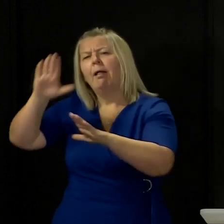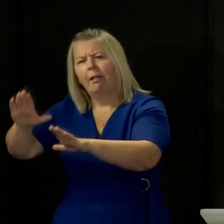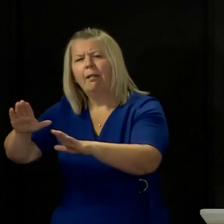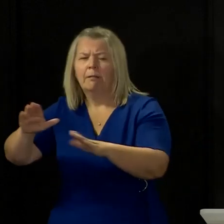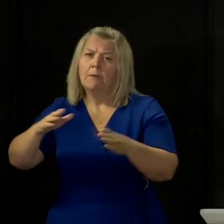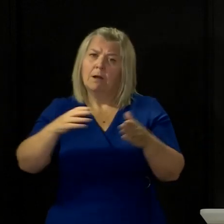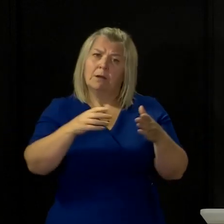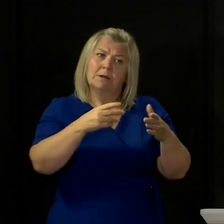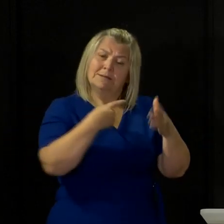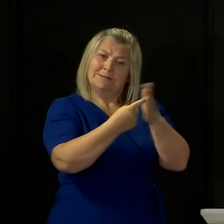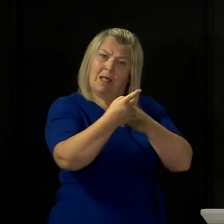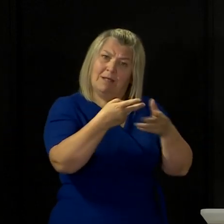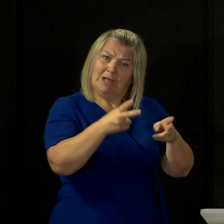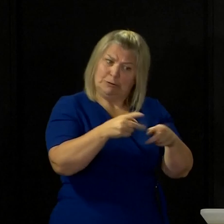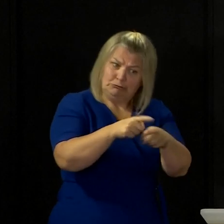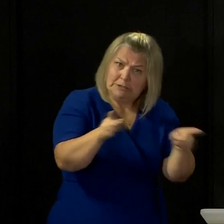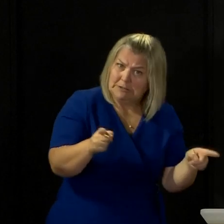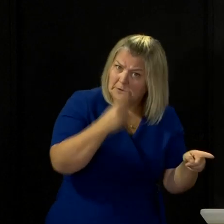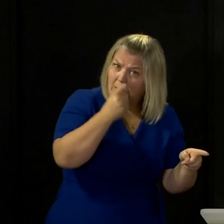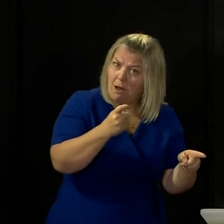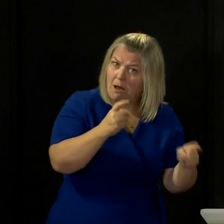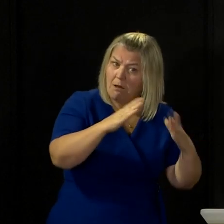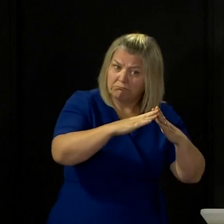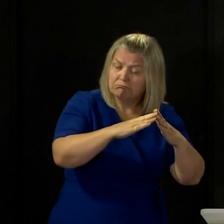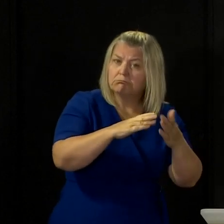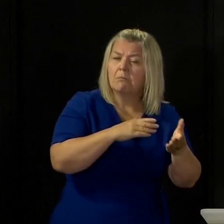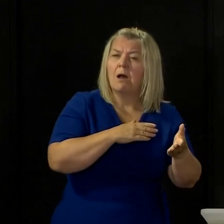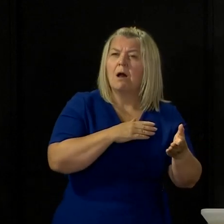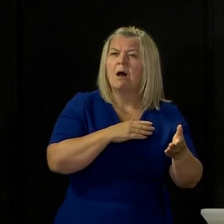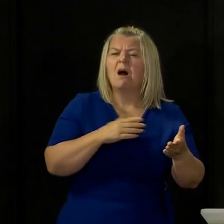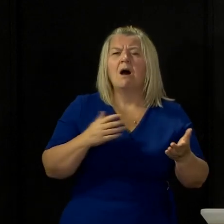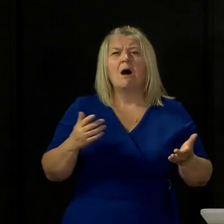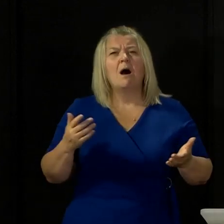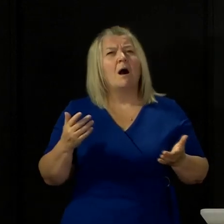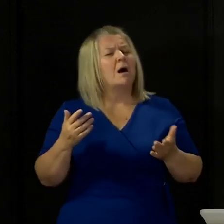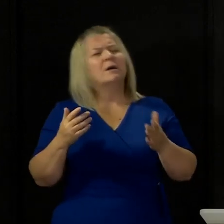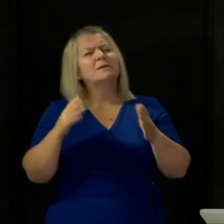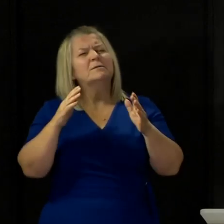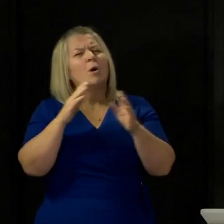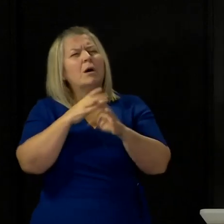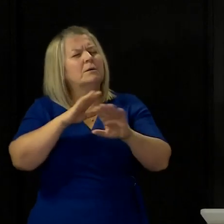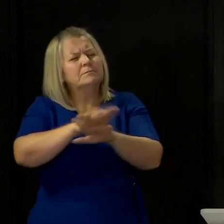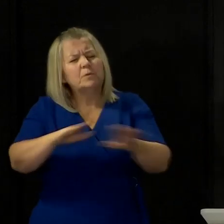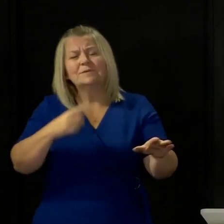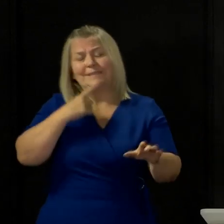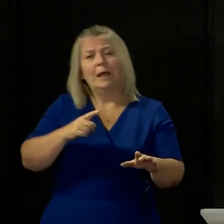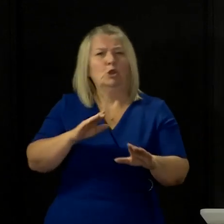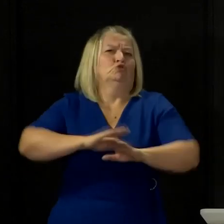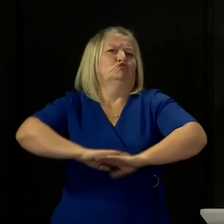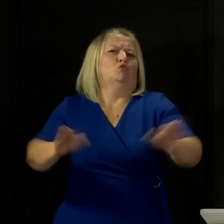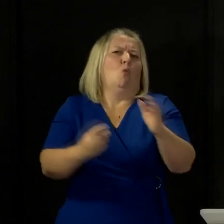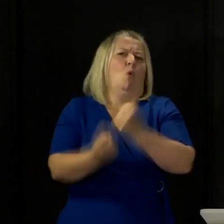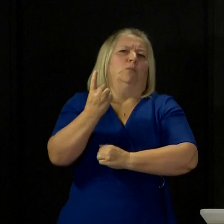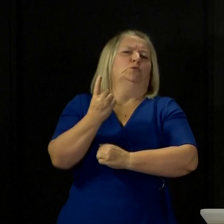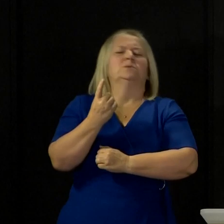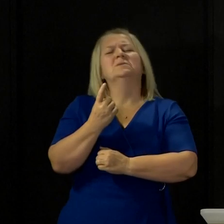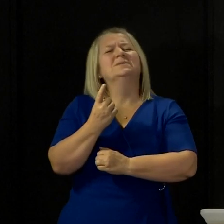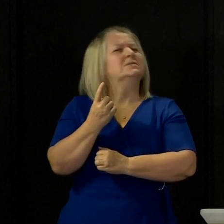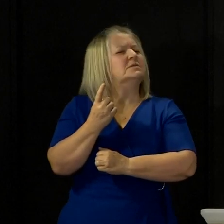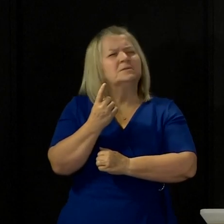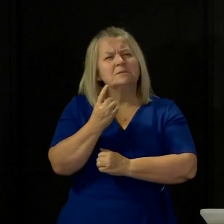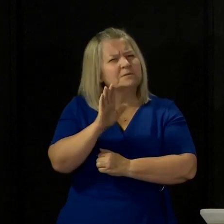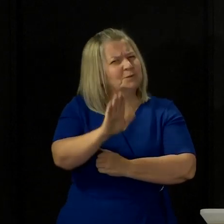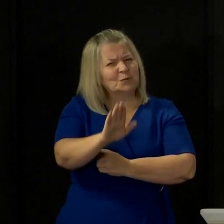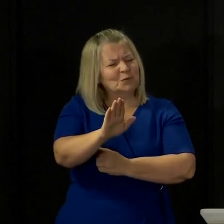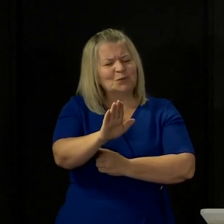I don't think you should take, from what I said, that there is no chance of certain things happening. I think what you should